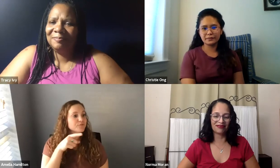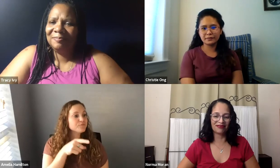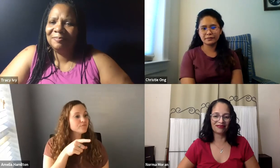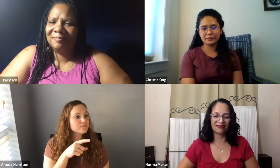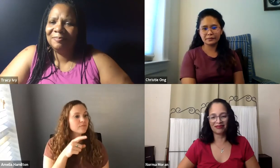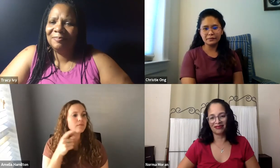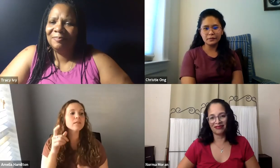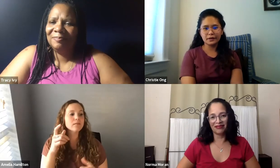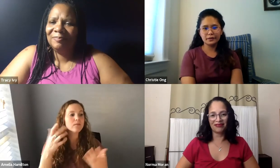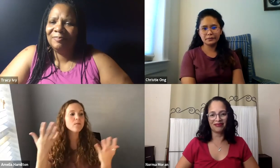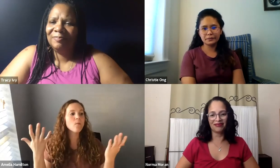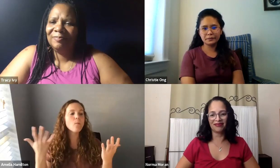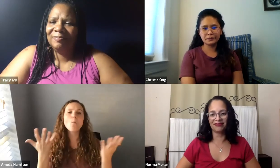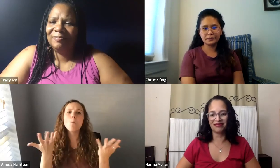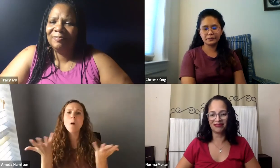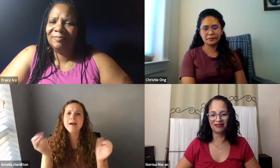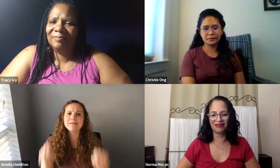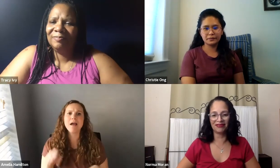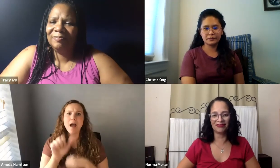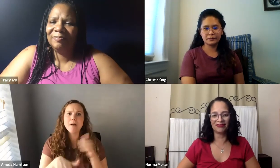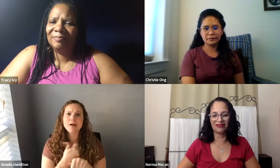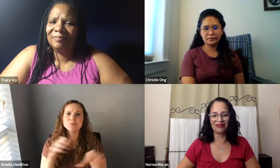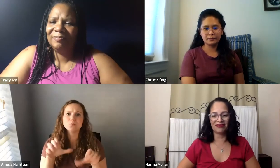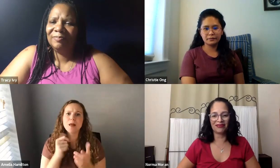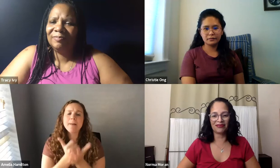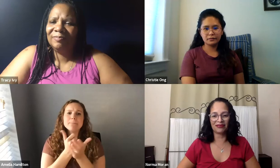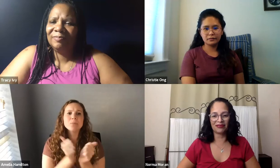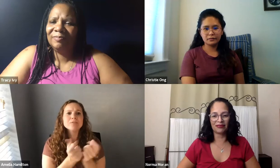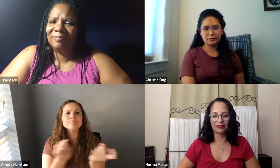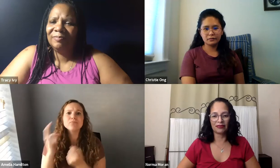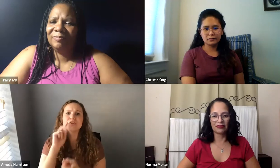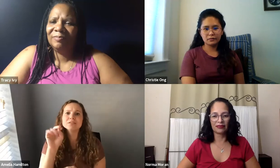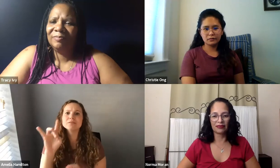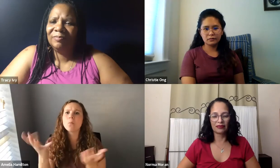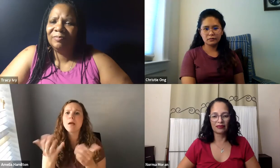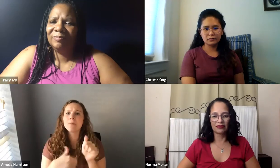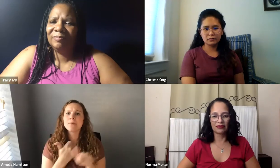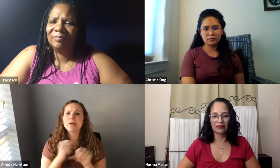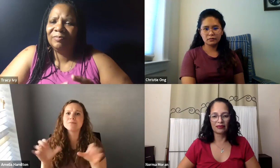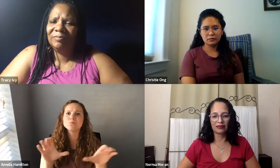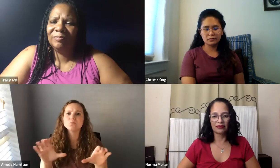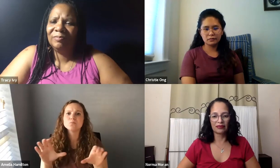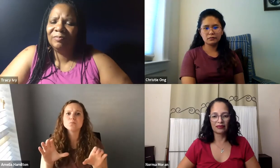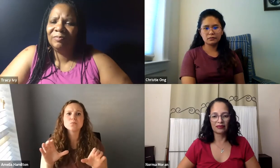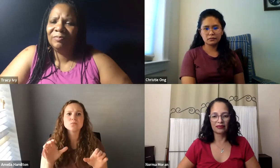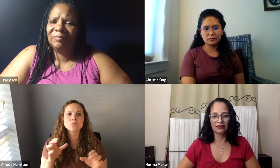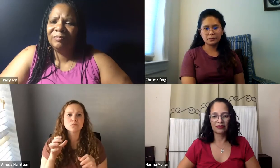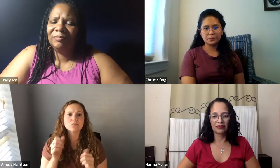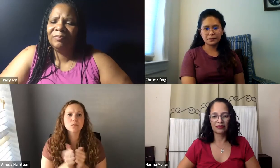Great. Another question from the audience. What can alumni do to aid in the recruitment of